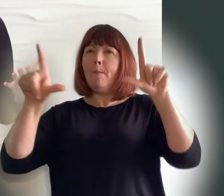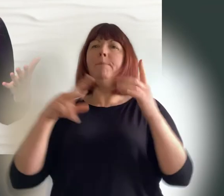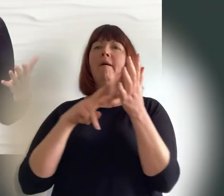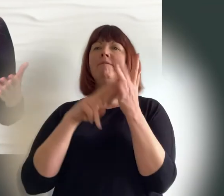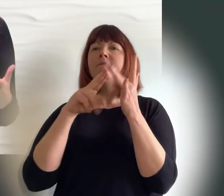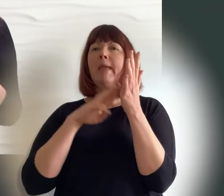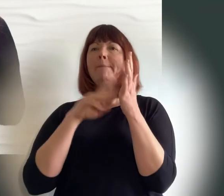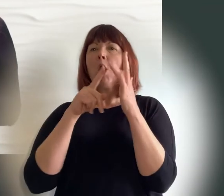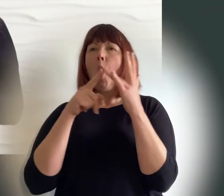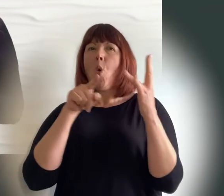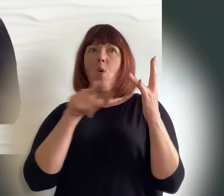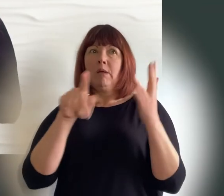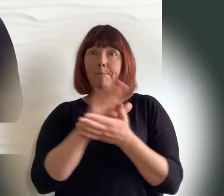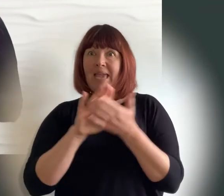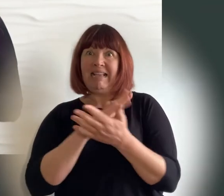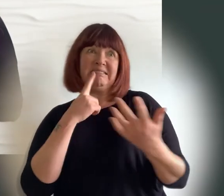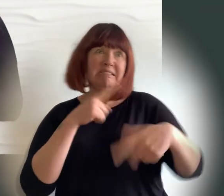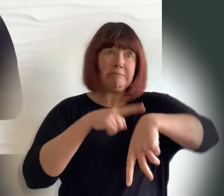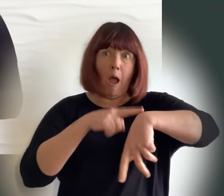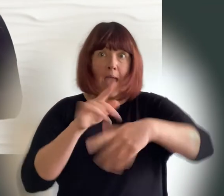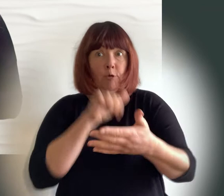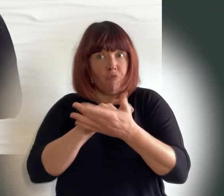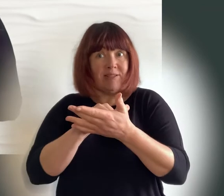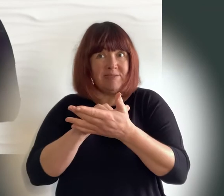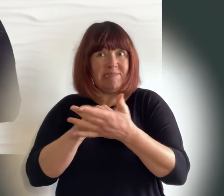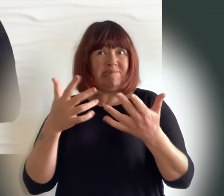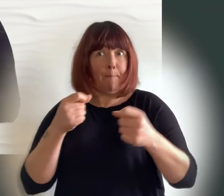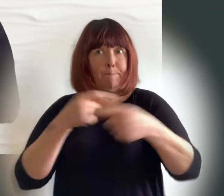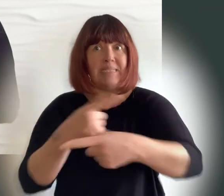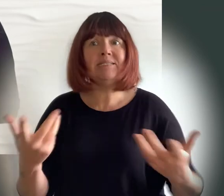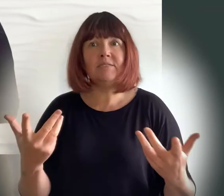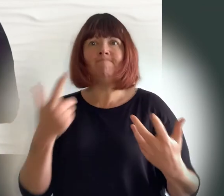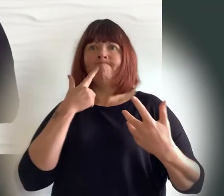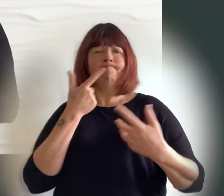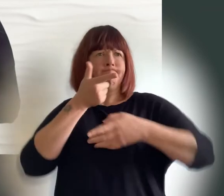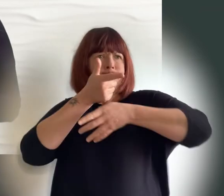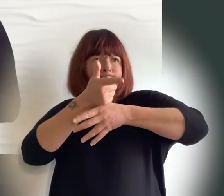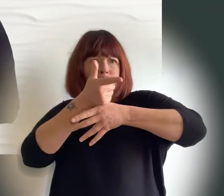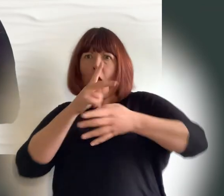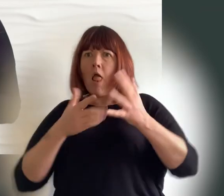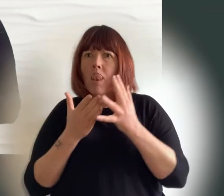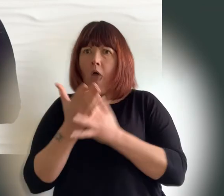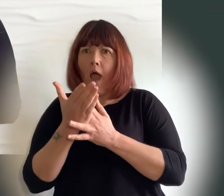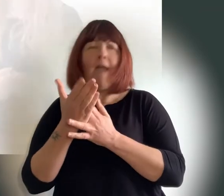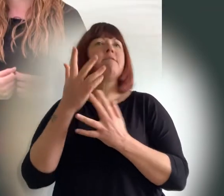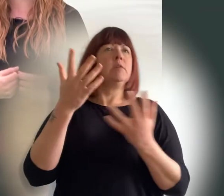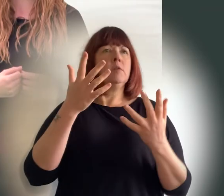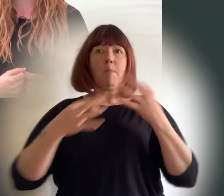at the right time you'll miss the show whatever the camera sees live is what the audiences see at home mistakes and all as theatres